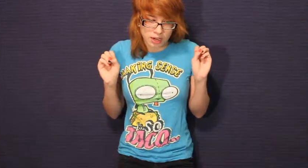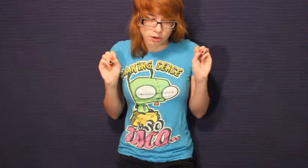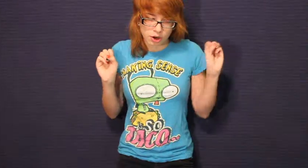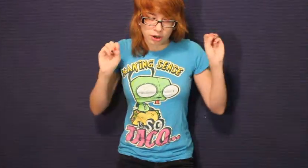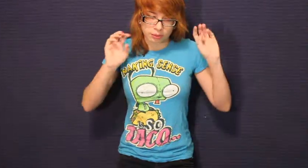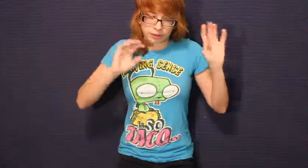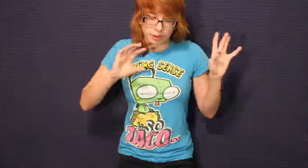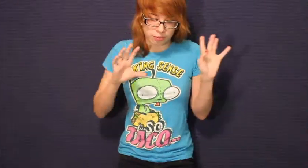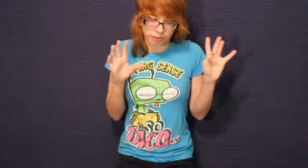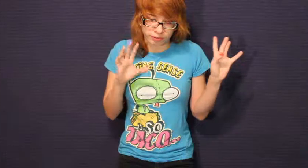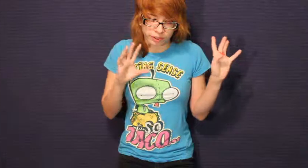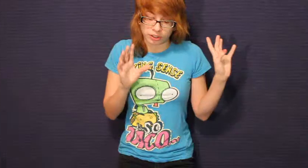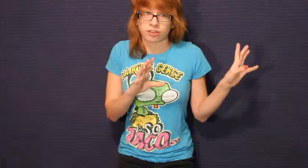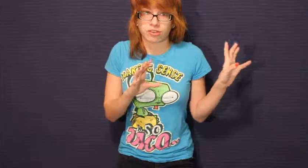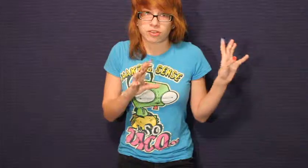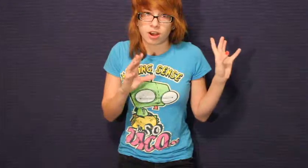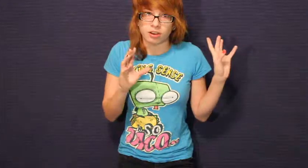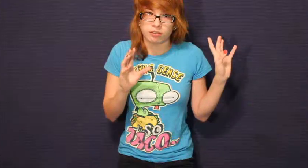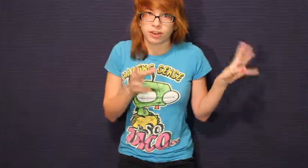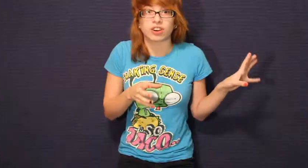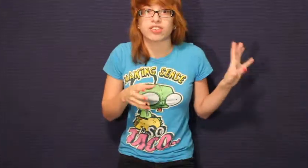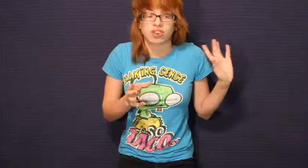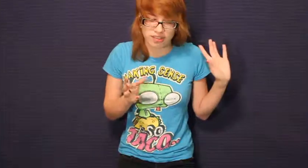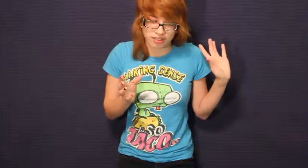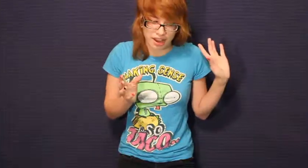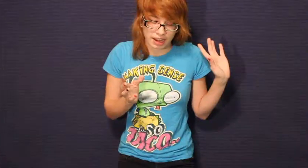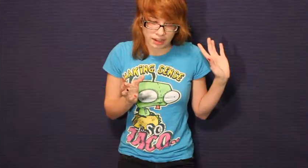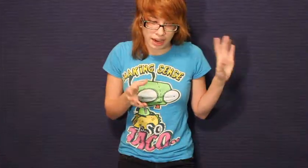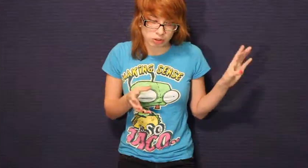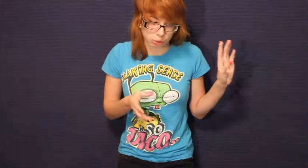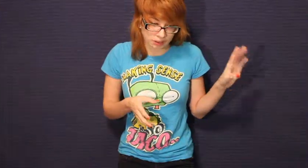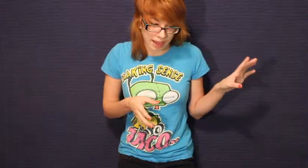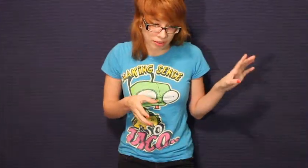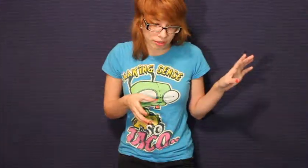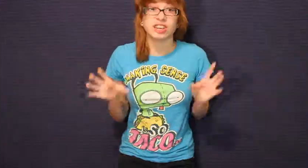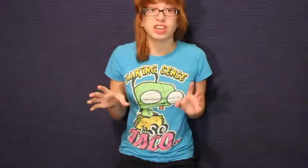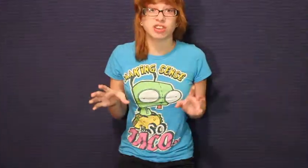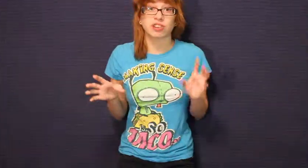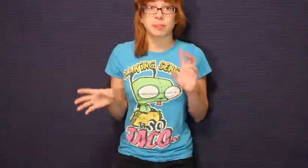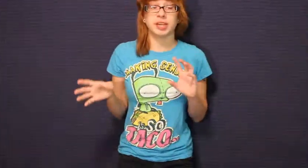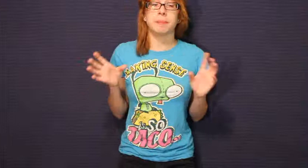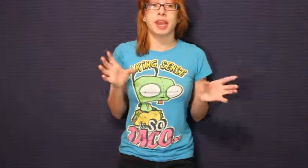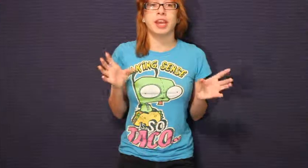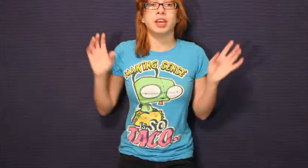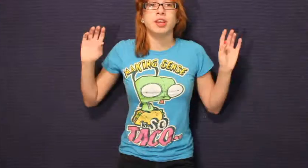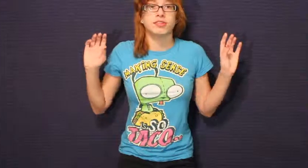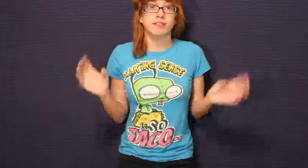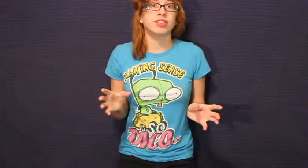are responsible for dozens of terrorist threats and actual deaths. In the 1900s PETA paid $70